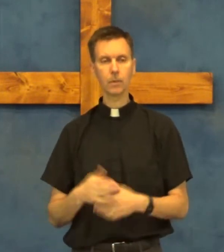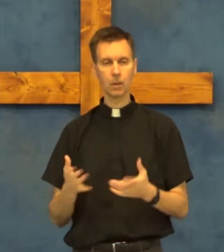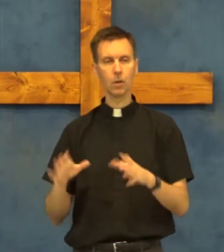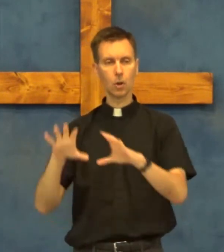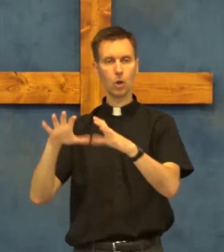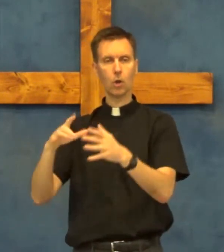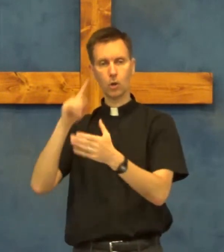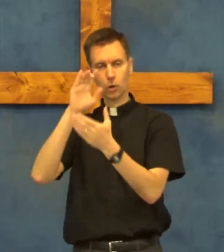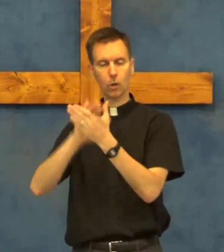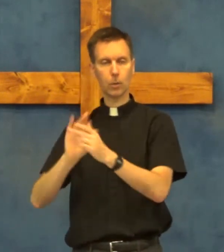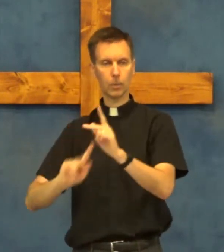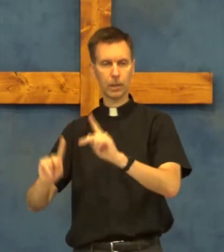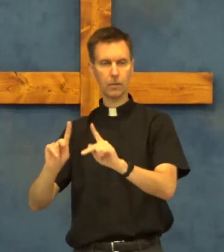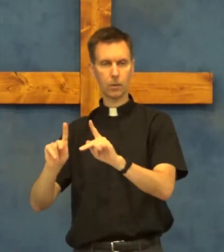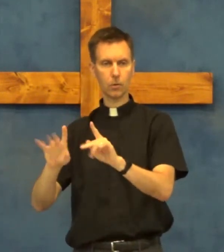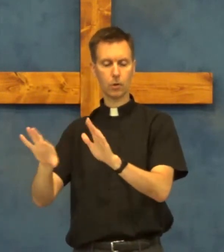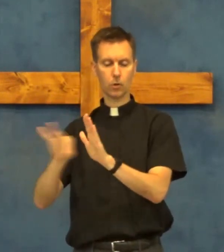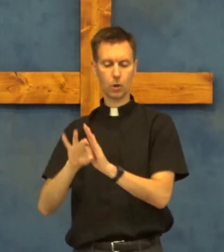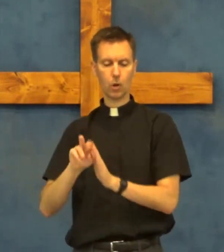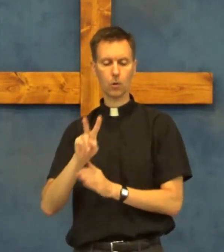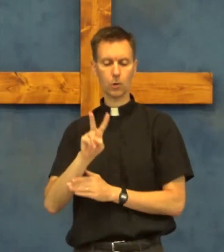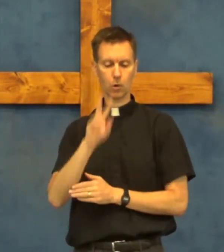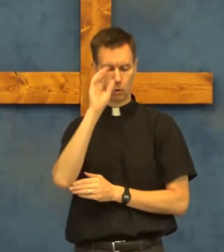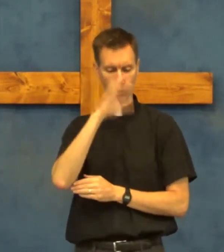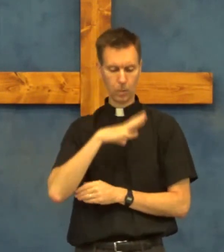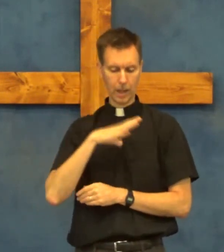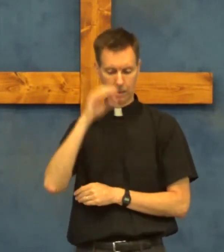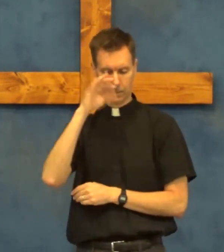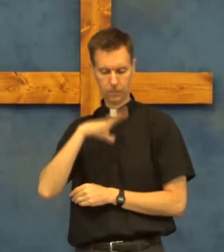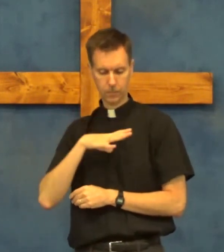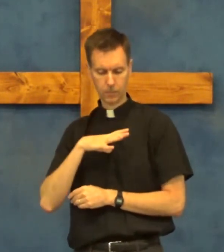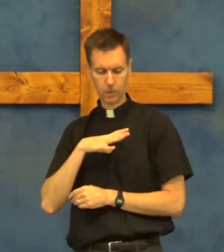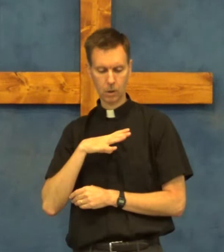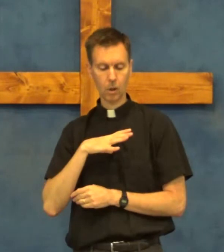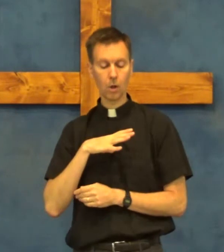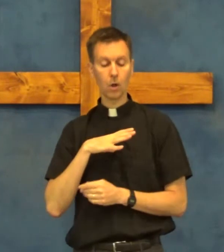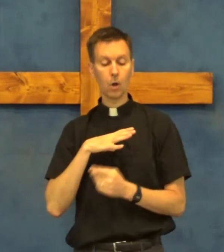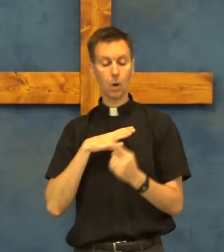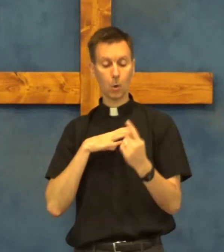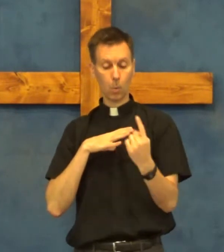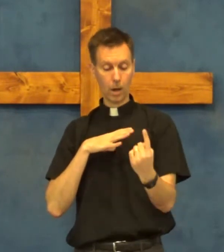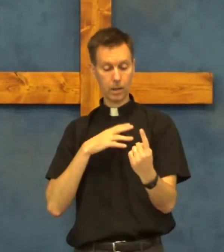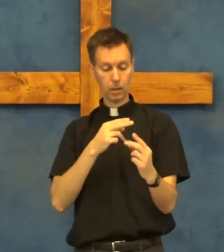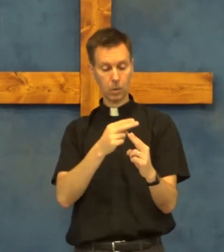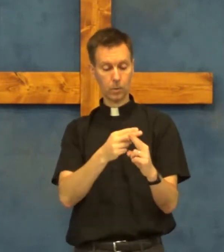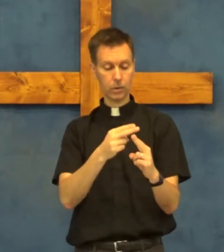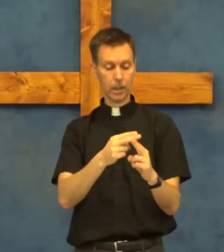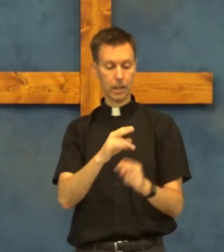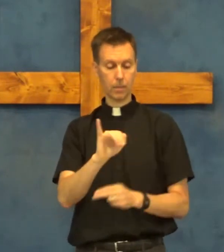so the believers chose two men one was named